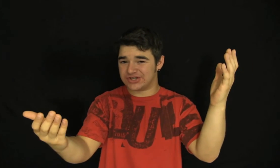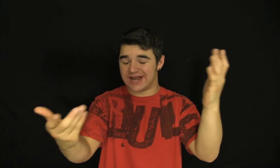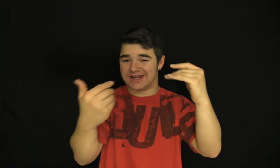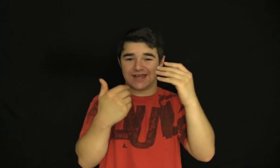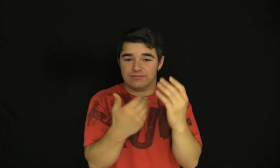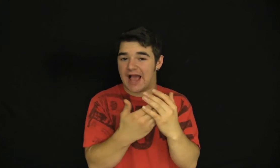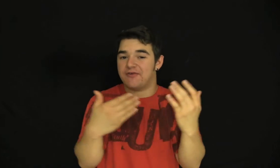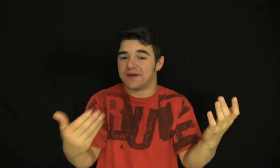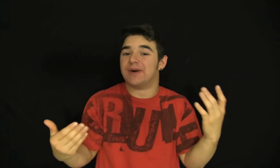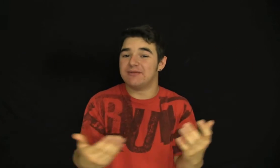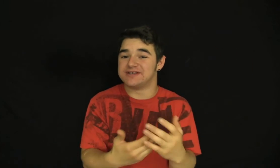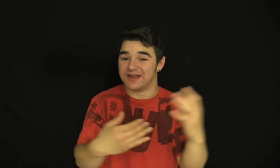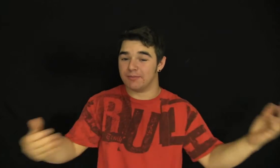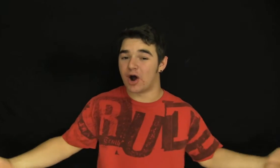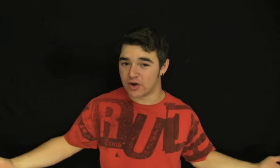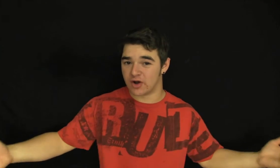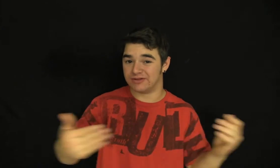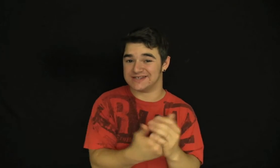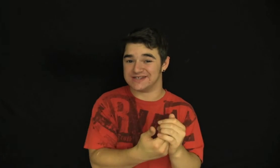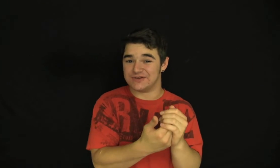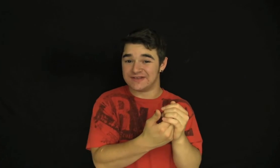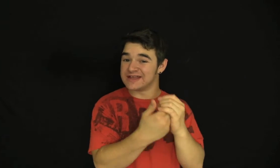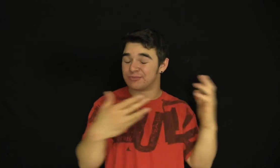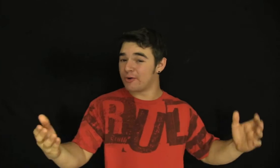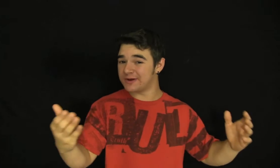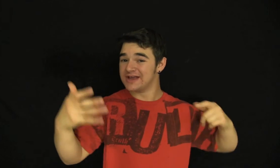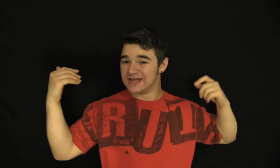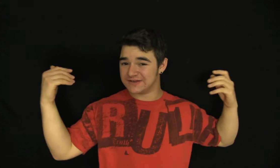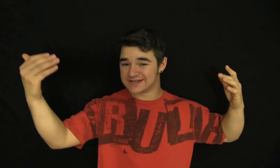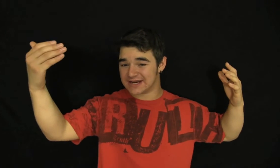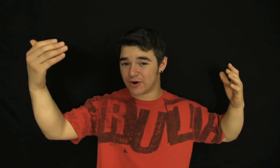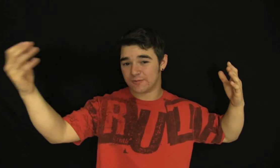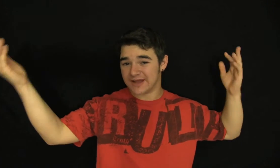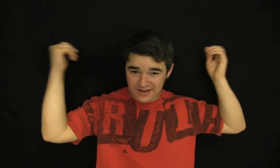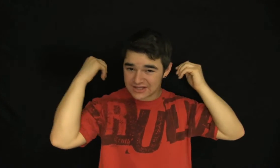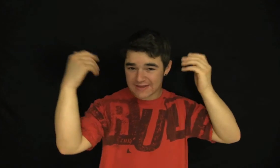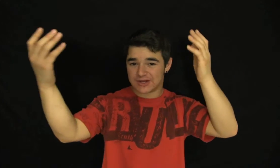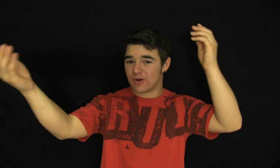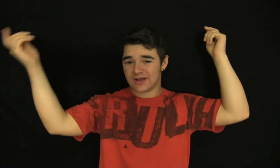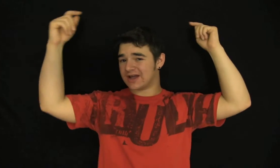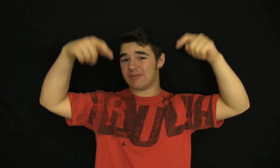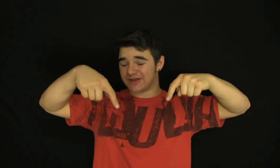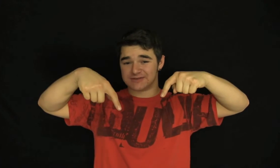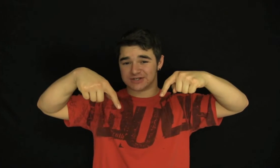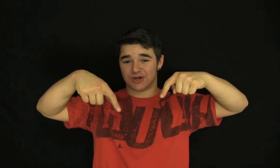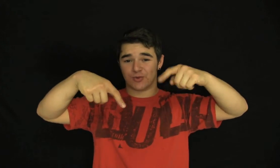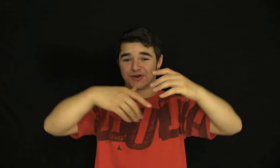Christianity and having a Bible study in a bar of all places. Do you think that's appropriate? Do you think that's inappropriate? Let me know. Comment in the comment section below with your